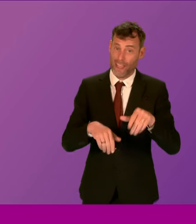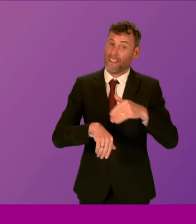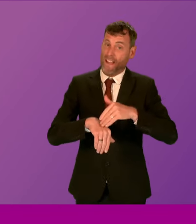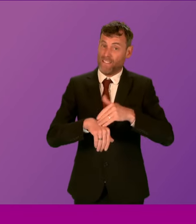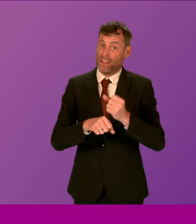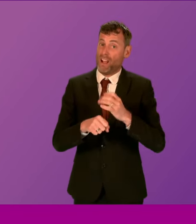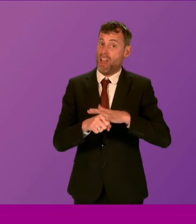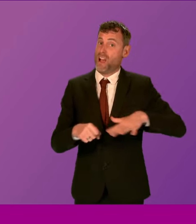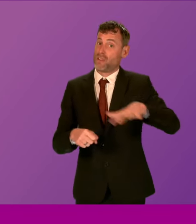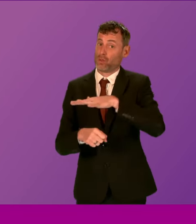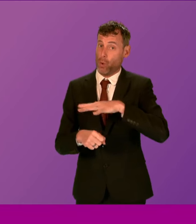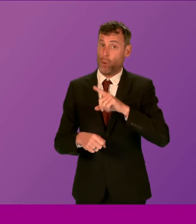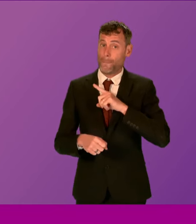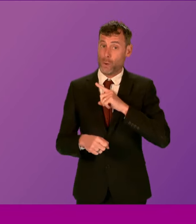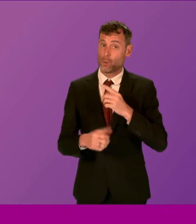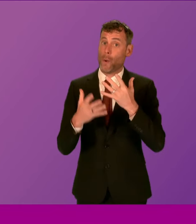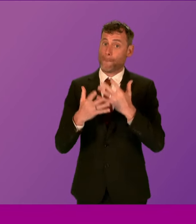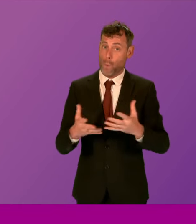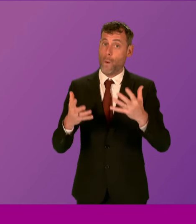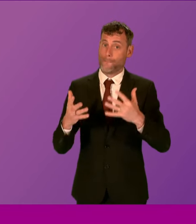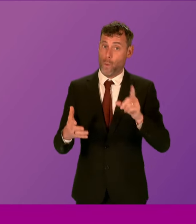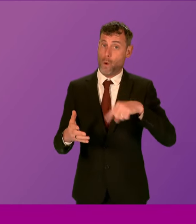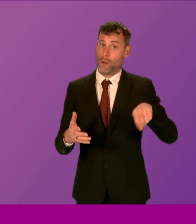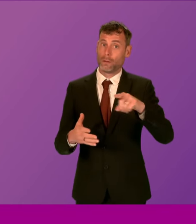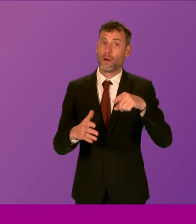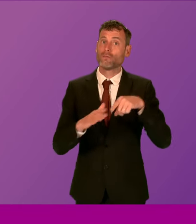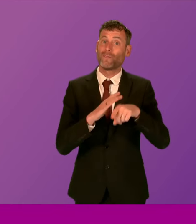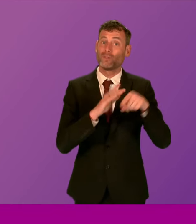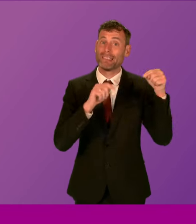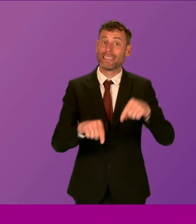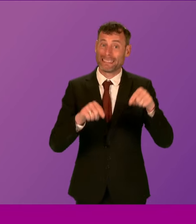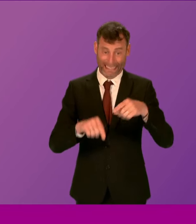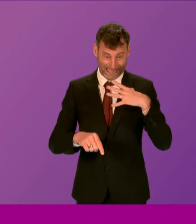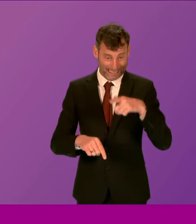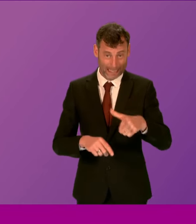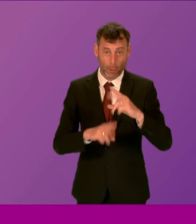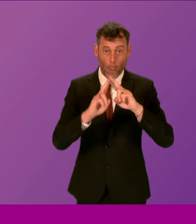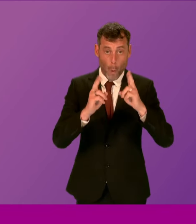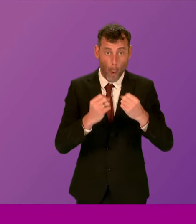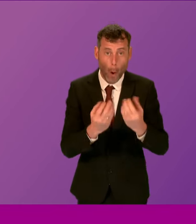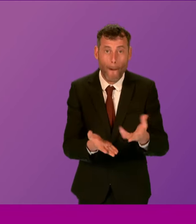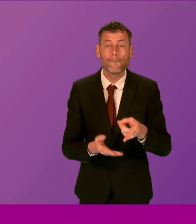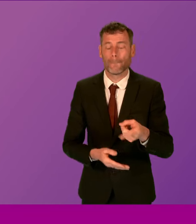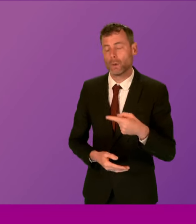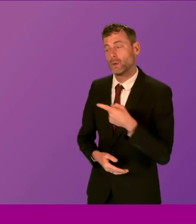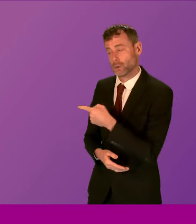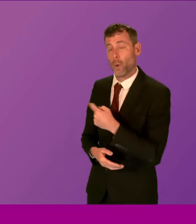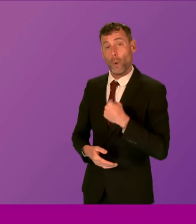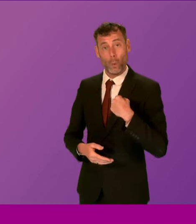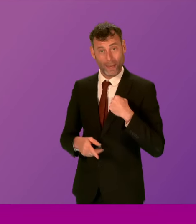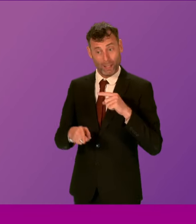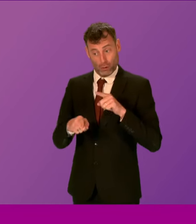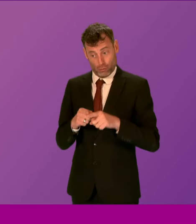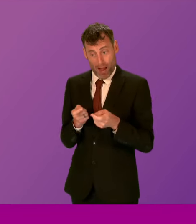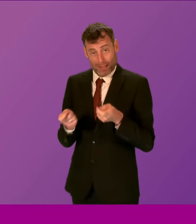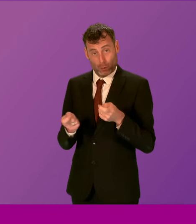creating increased demands for homelessness services. Scottish Government is doing what we can within the powers and, indeed, the financial constraints we have to